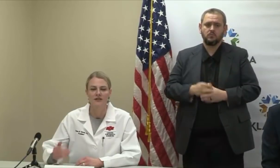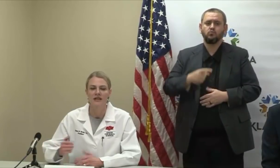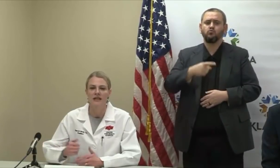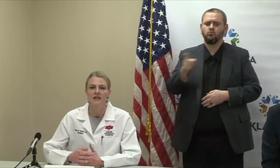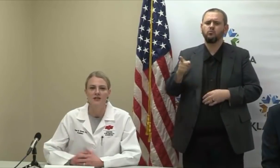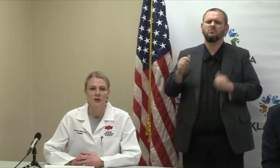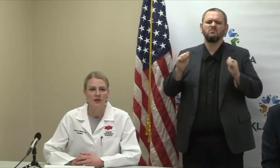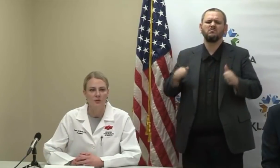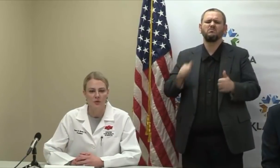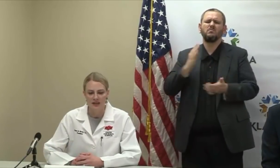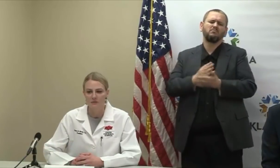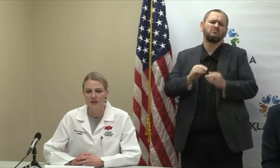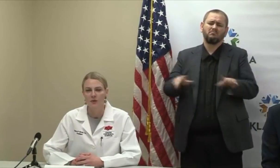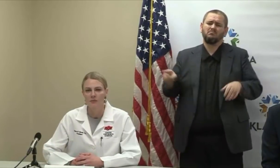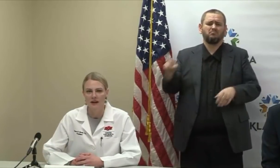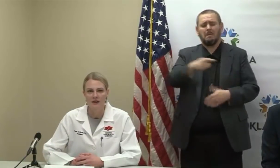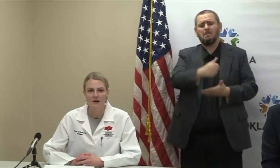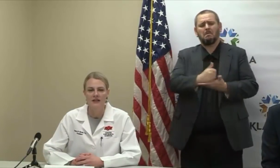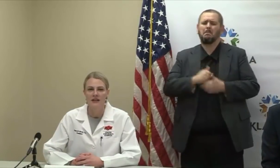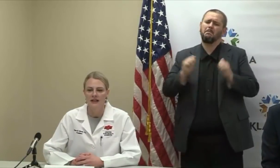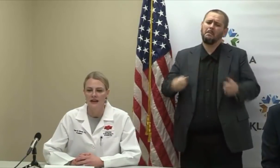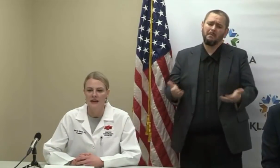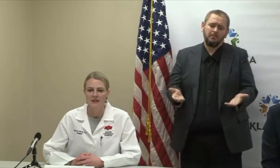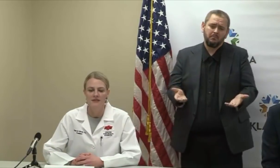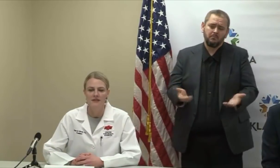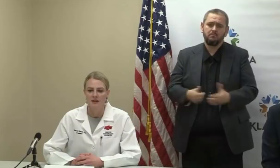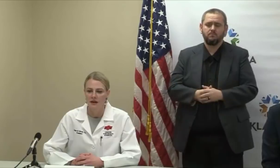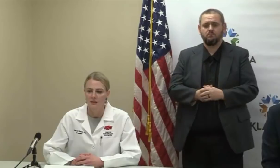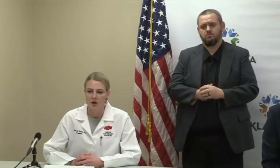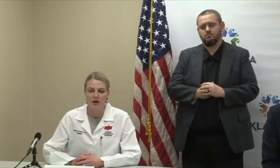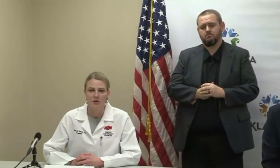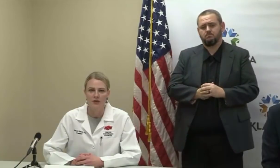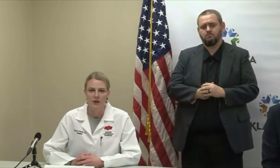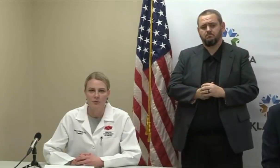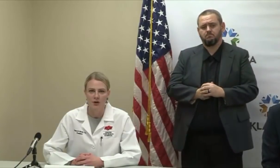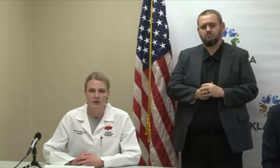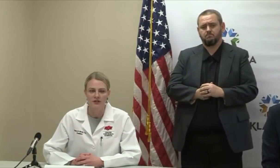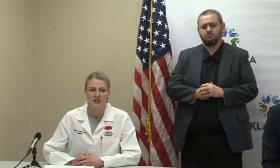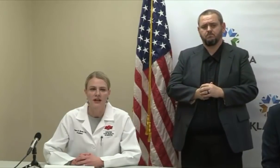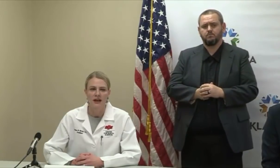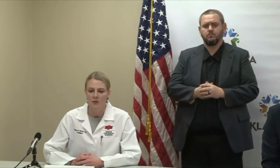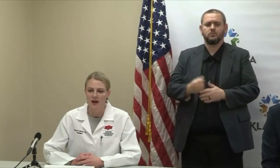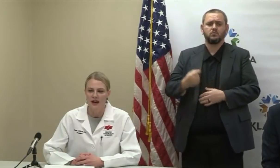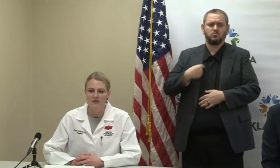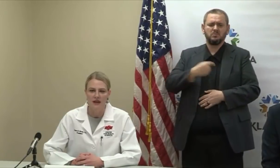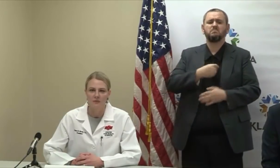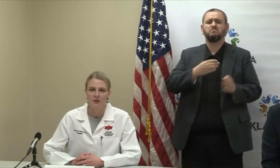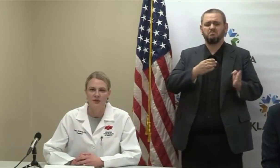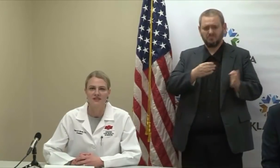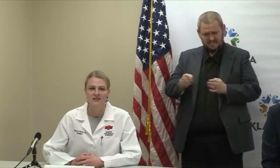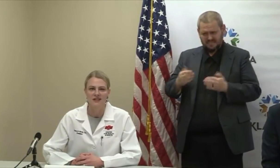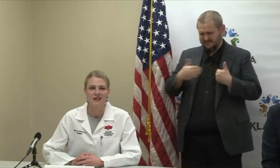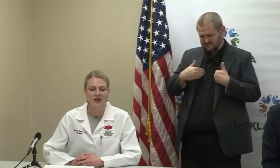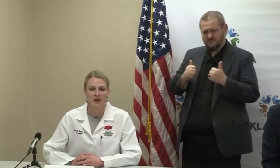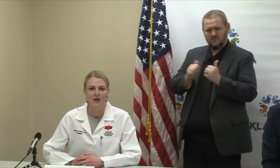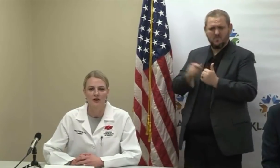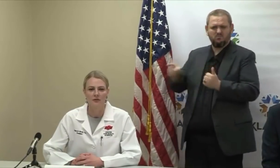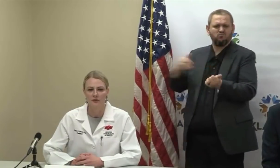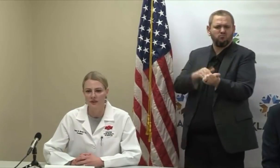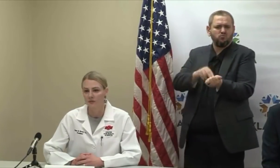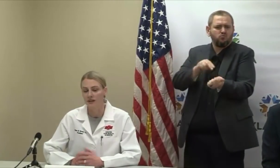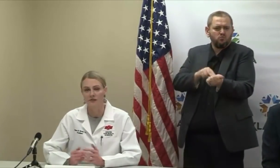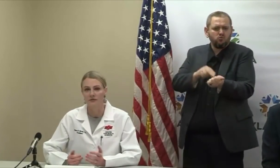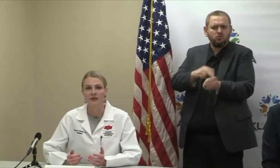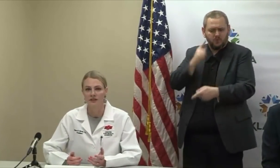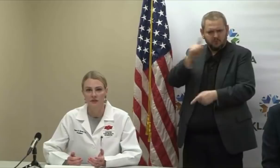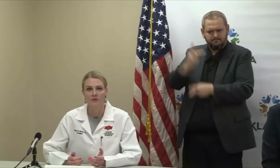the virus so that we can be prepared and our health care workers will have the capabilities to take care of